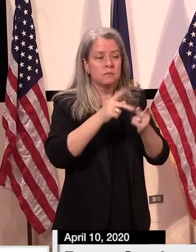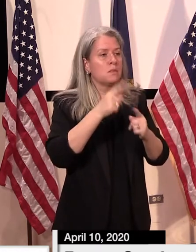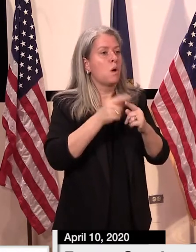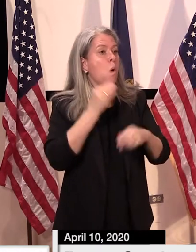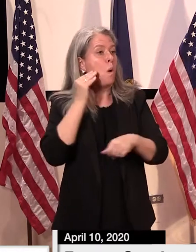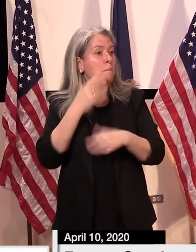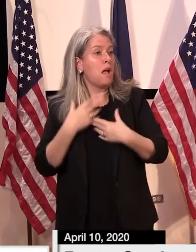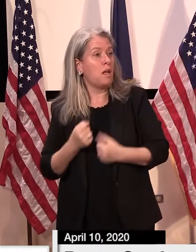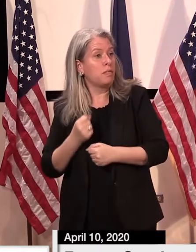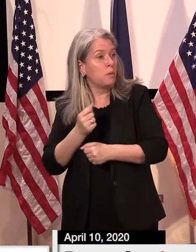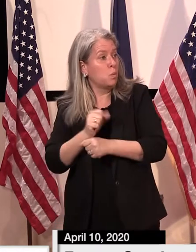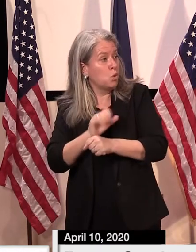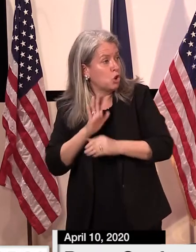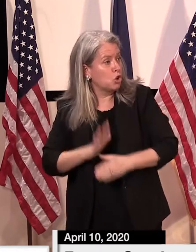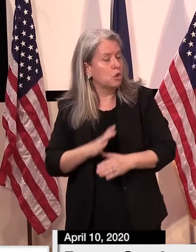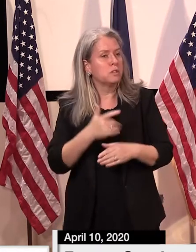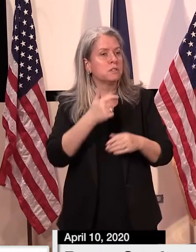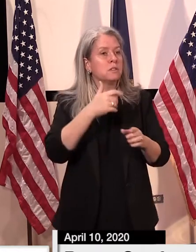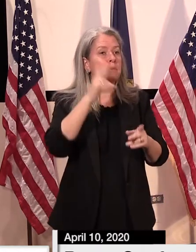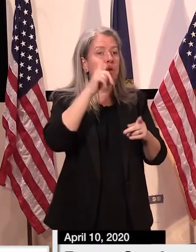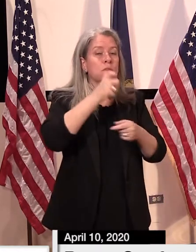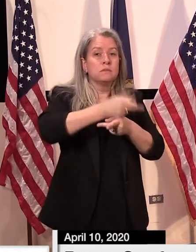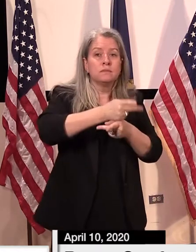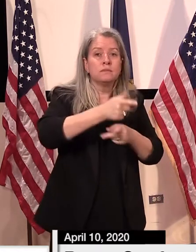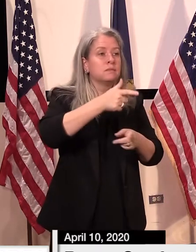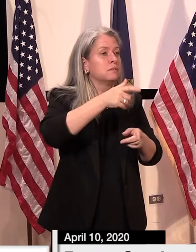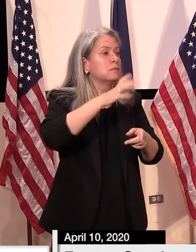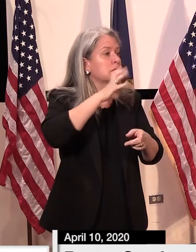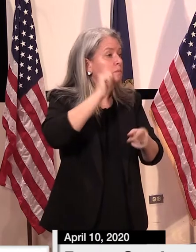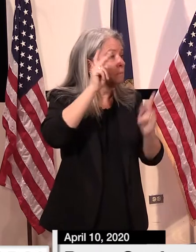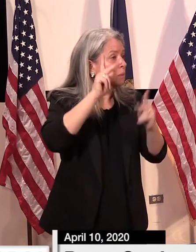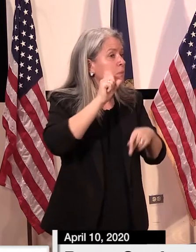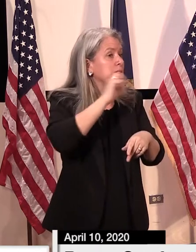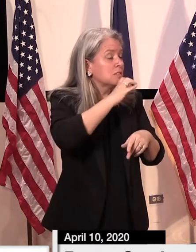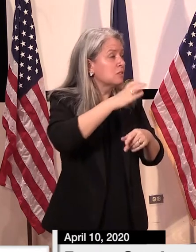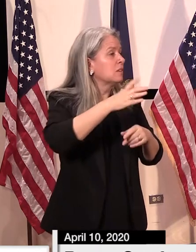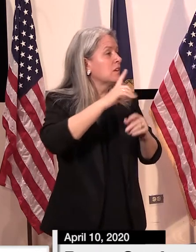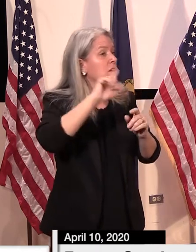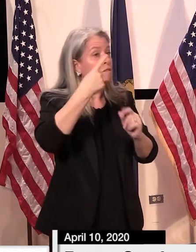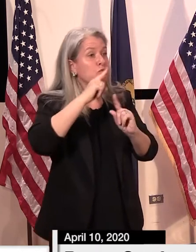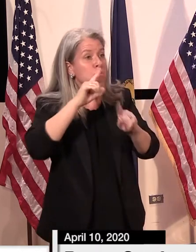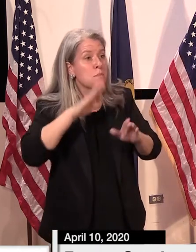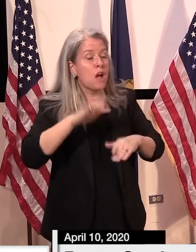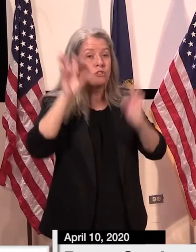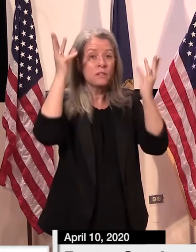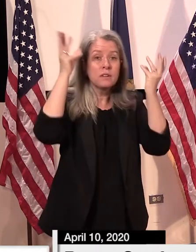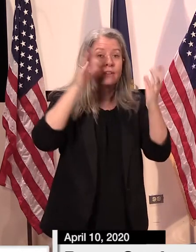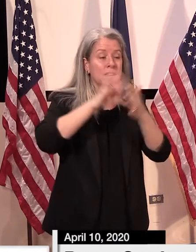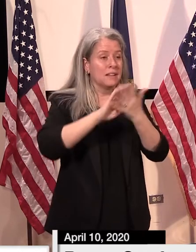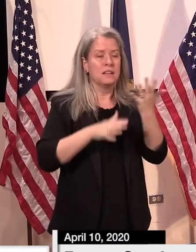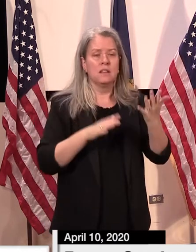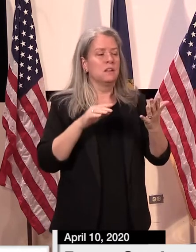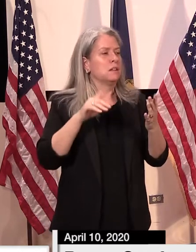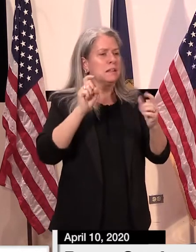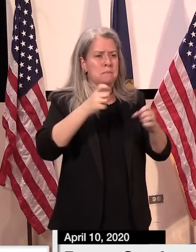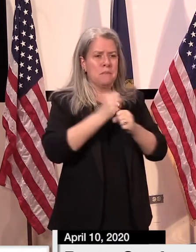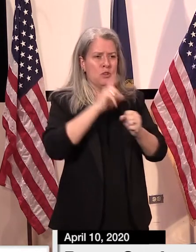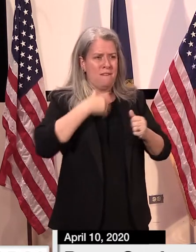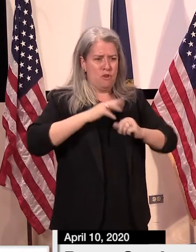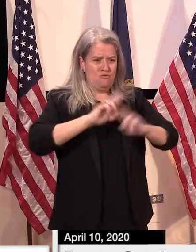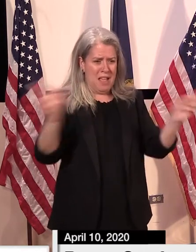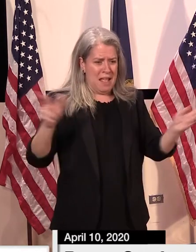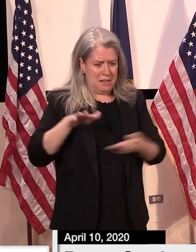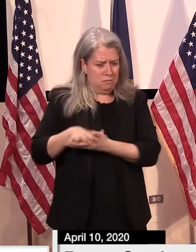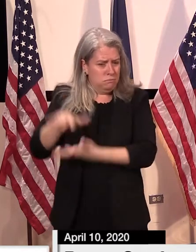health care workers, for elder care facilities, long-term care facilities, and first responders for whatever posture is going to be